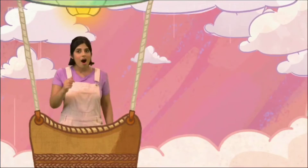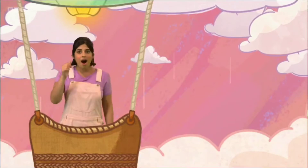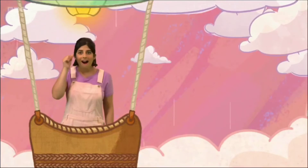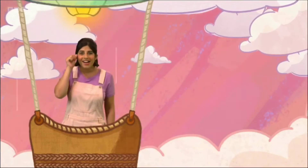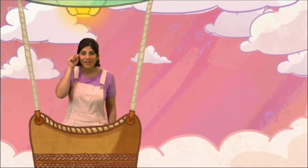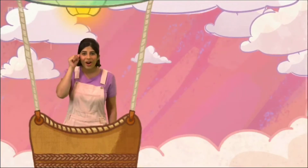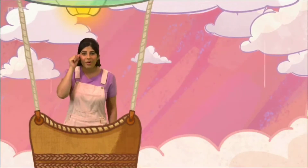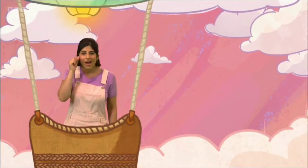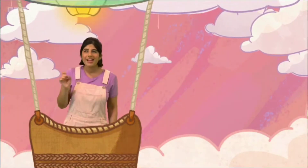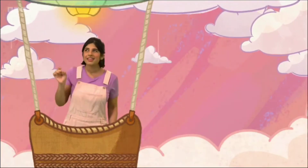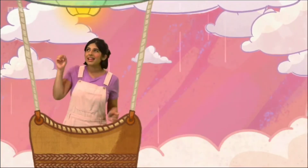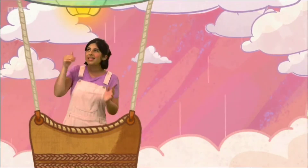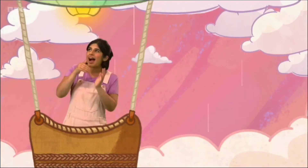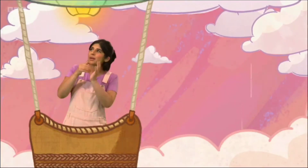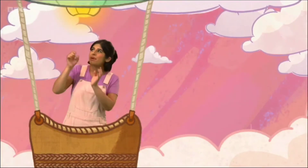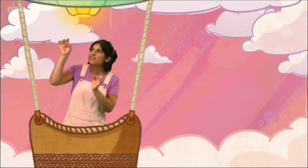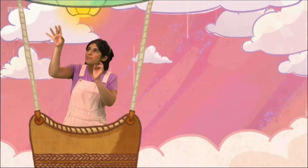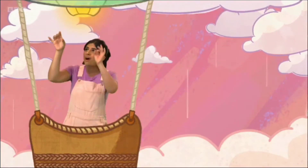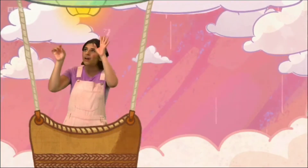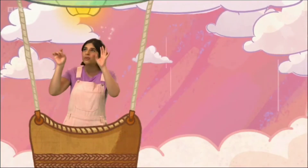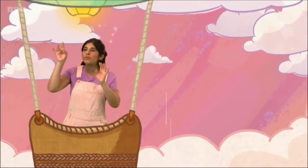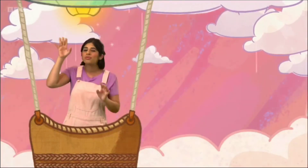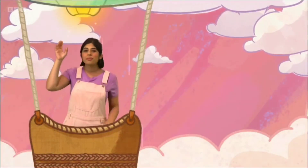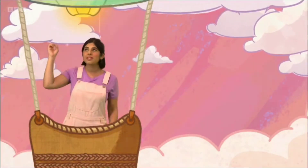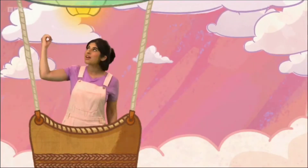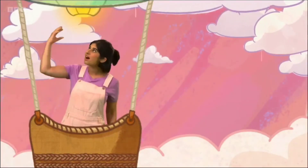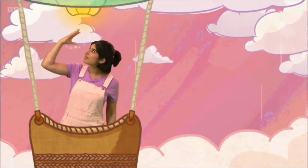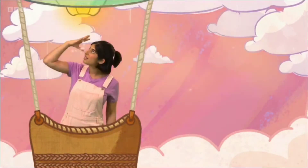I know! Let's add a bit of sparkle from the sun.